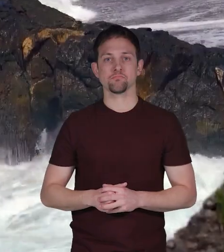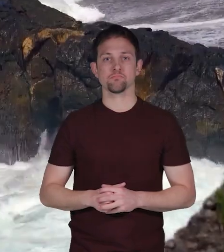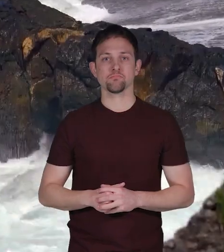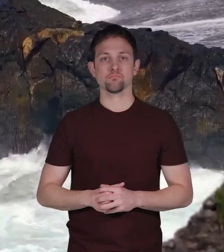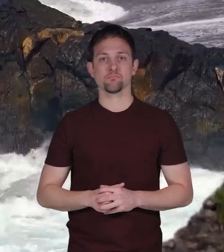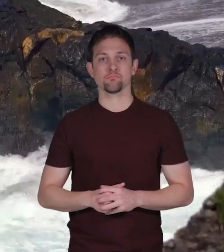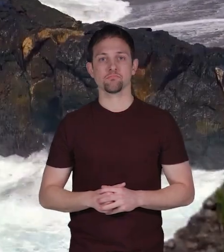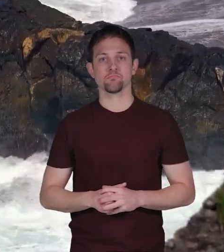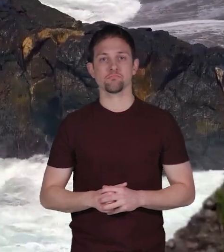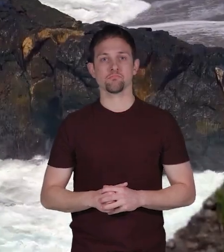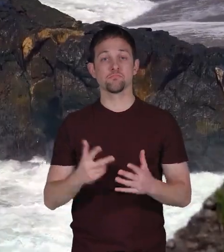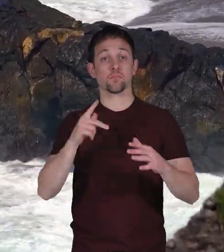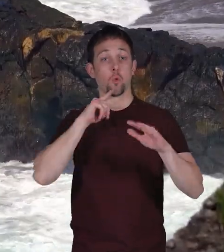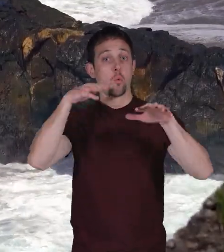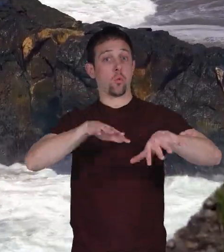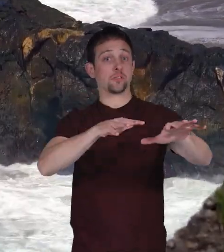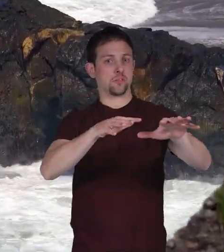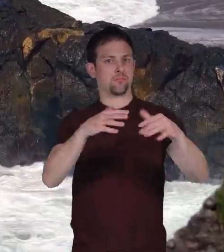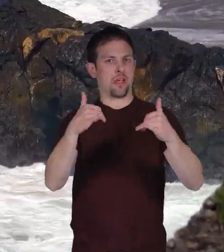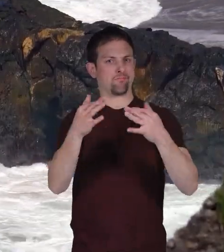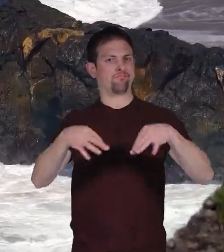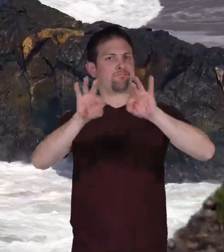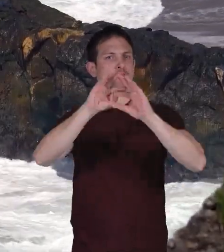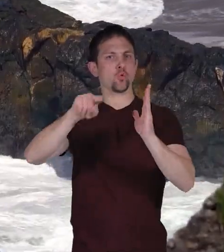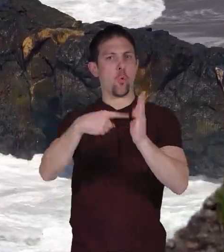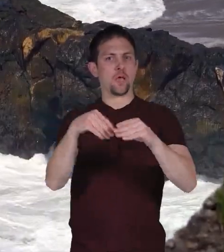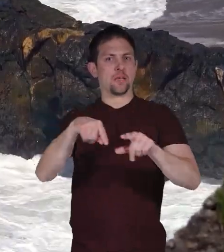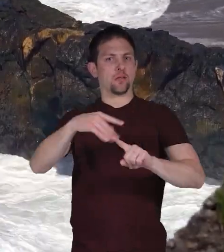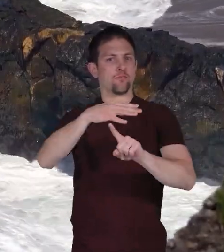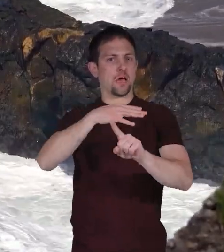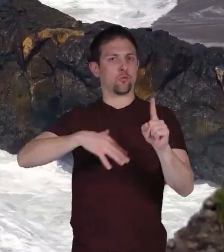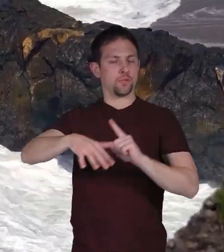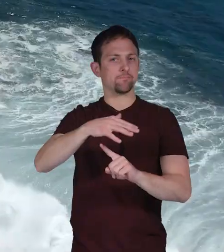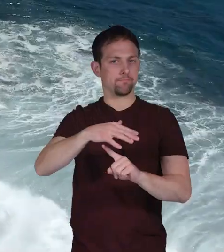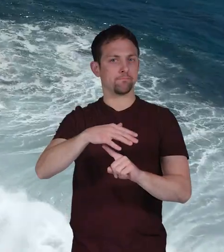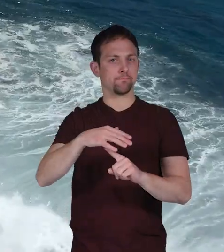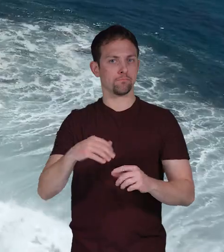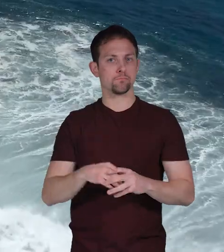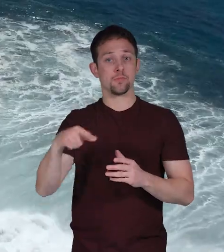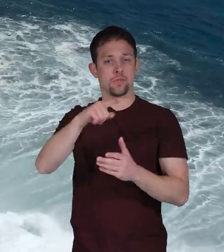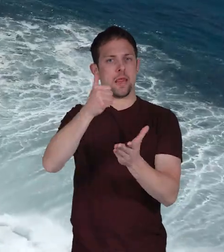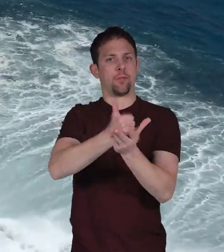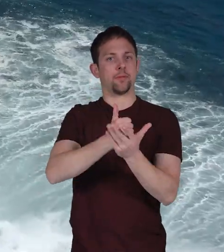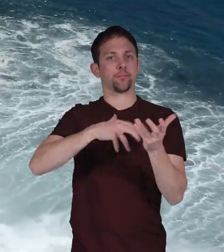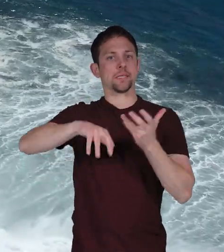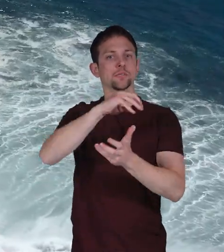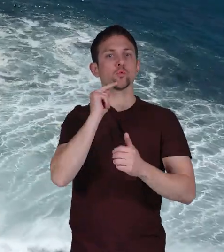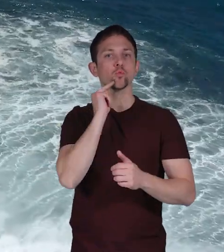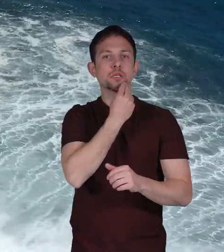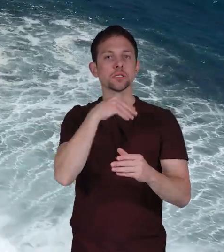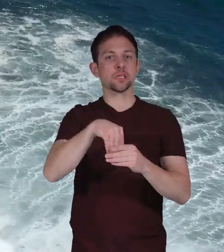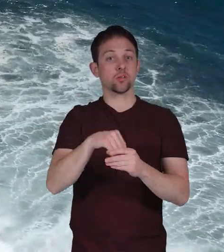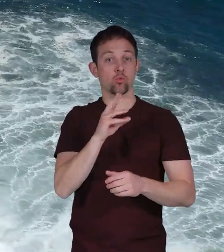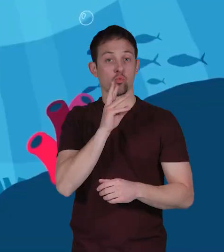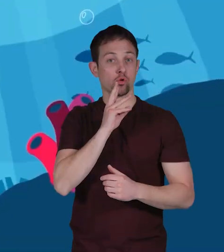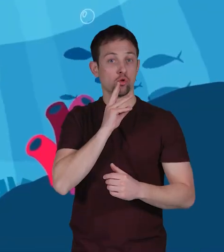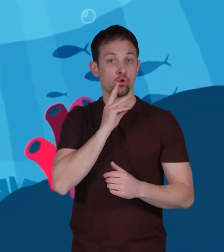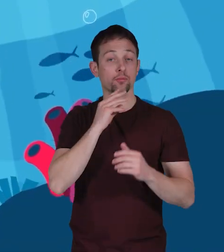Ocean waves play an essential role in the environment. They help mix nutrients in the water, which makes it